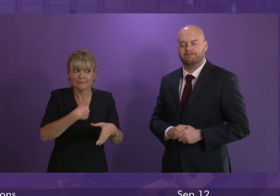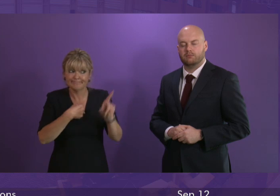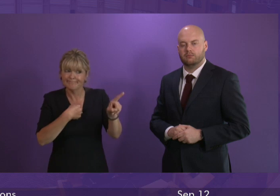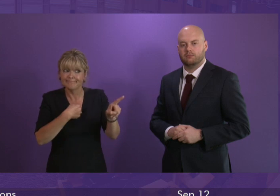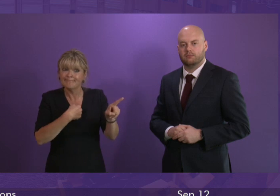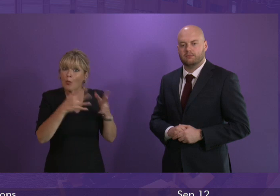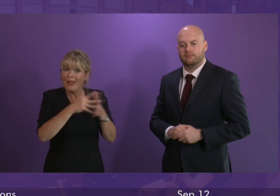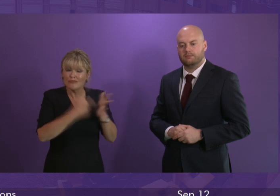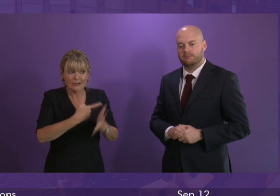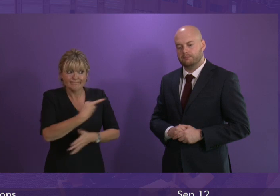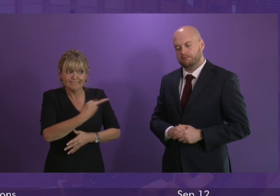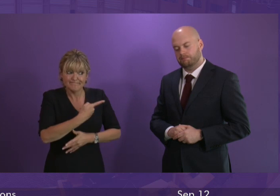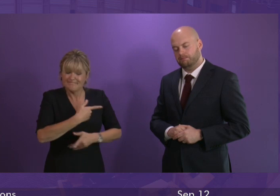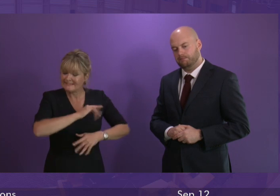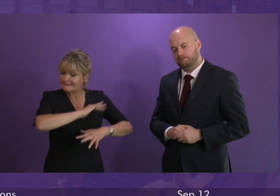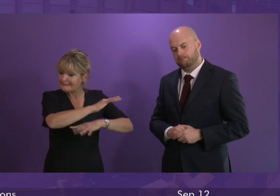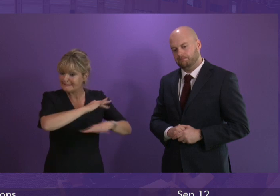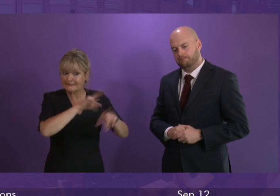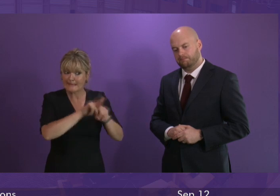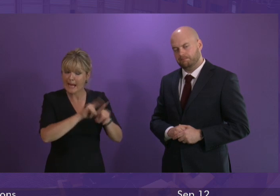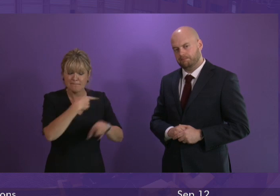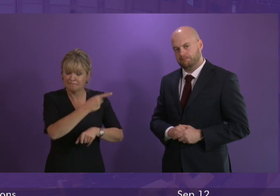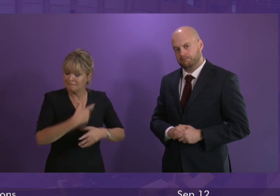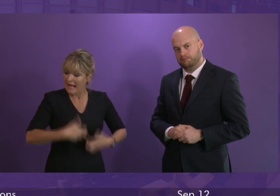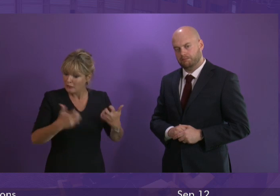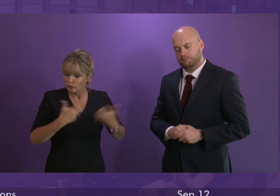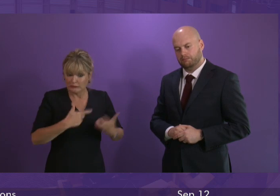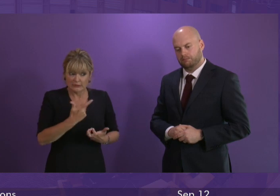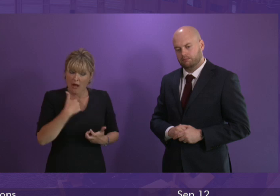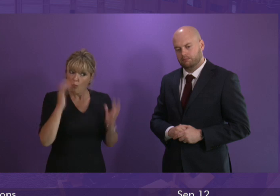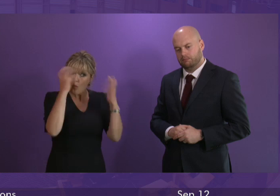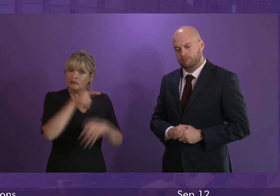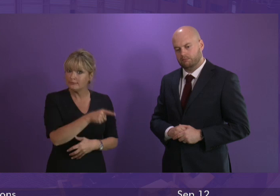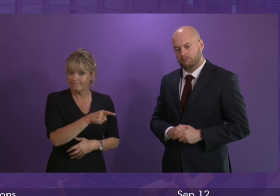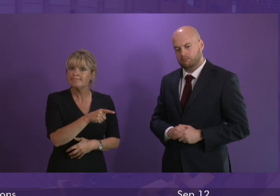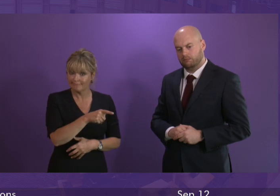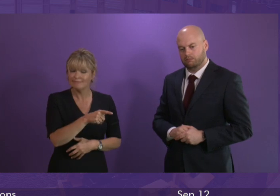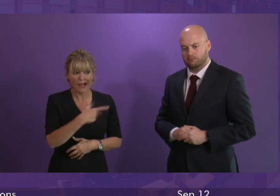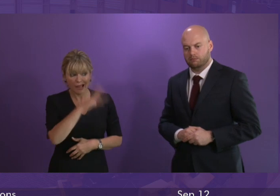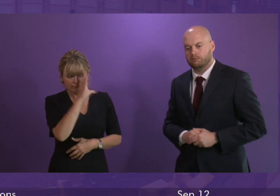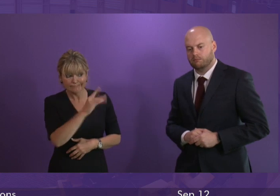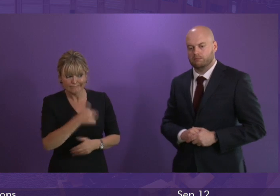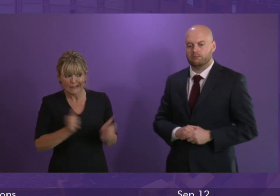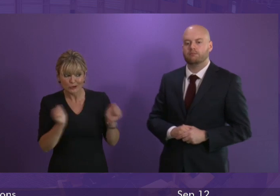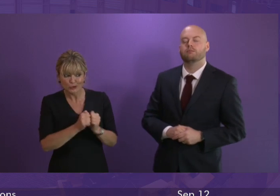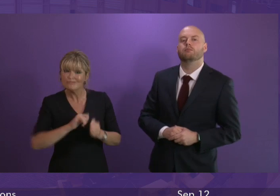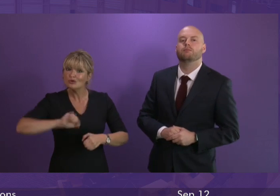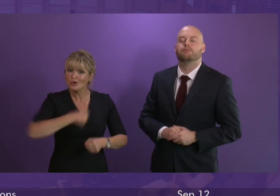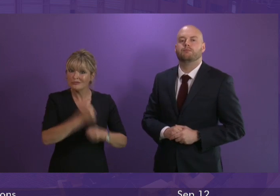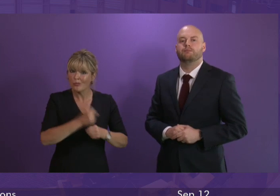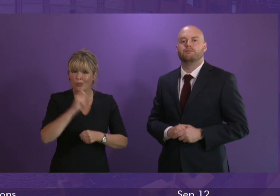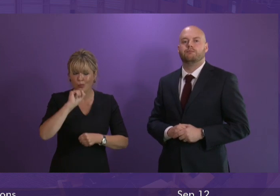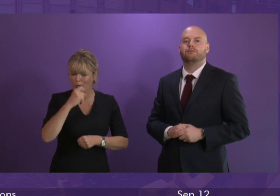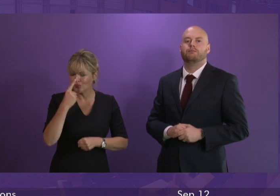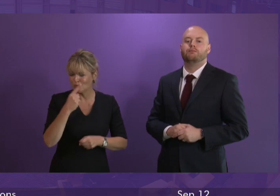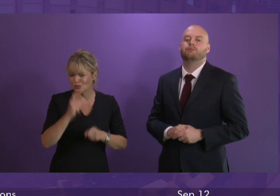deep concern about this I share his anger that we are in this situation I give an undertaking that the Scottish Government will do everything we can